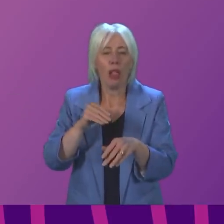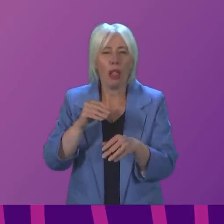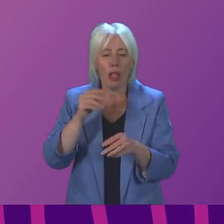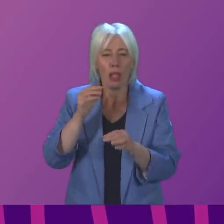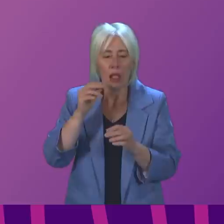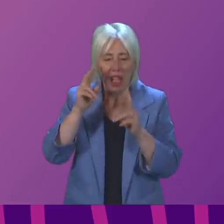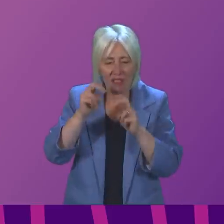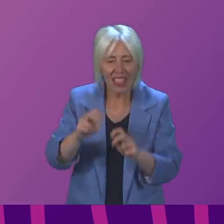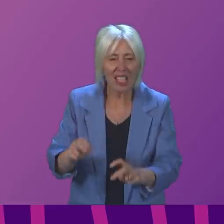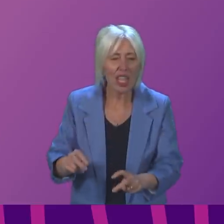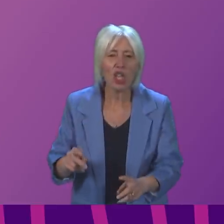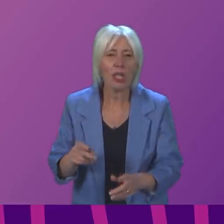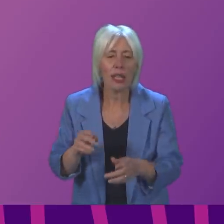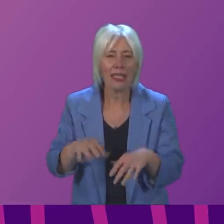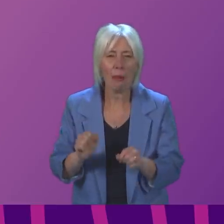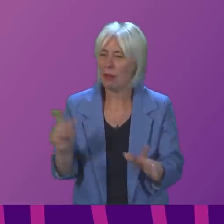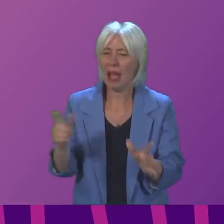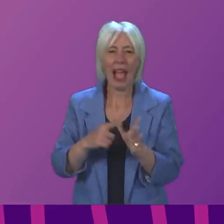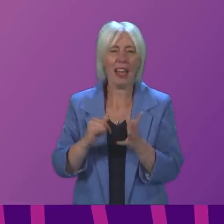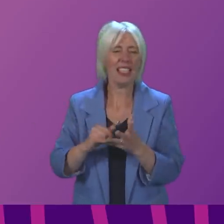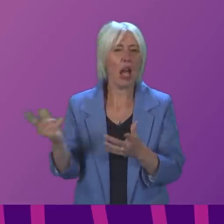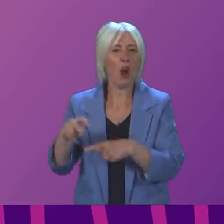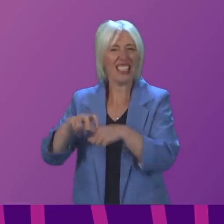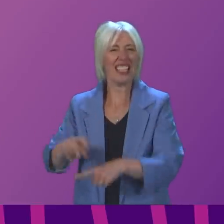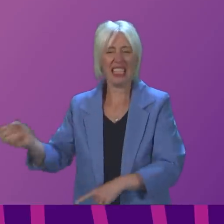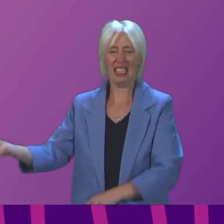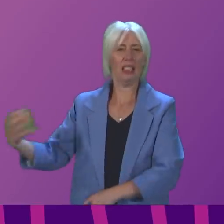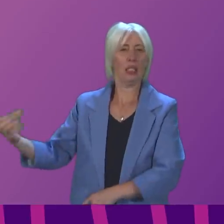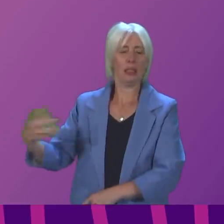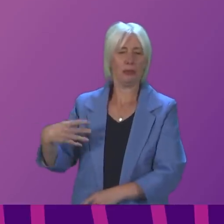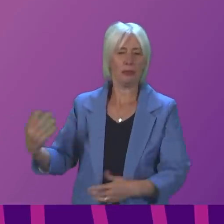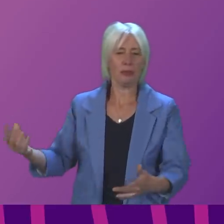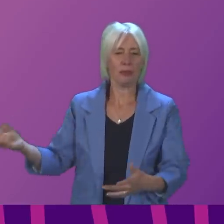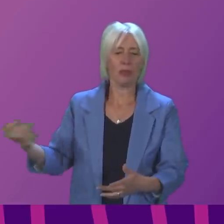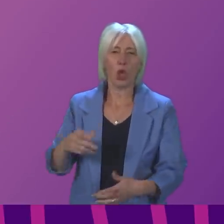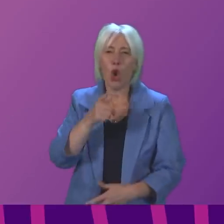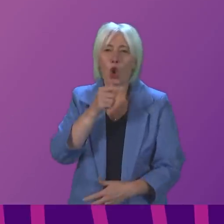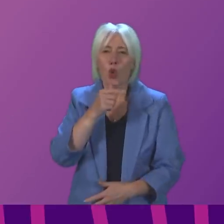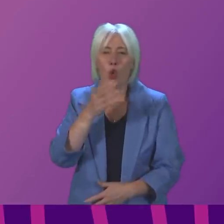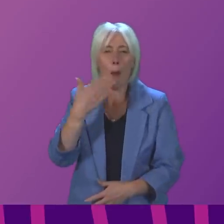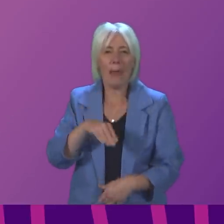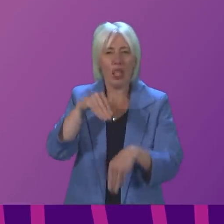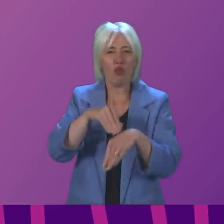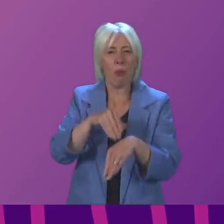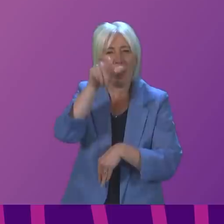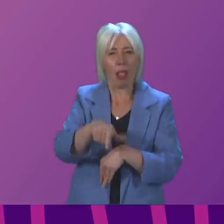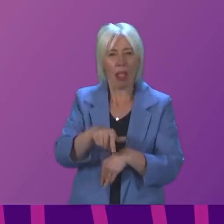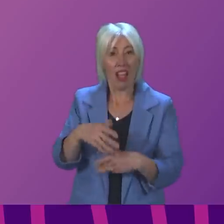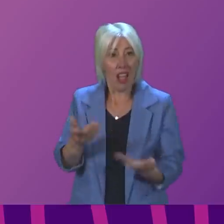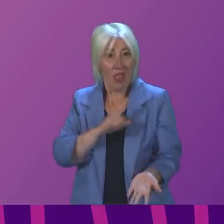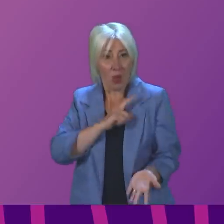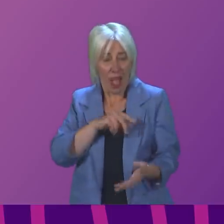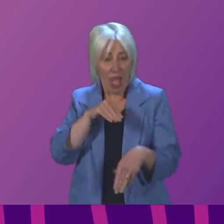Presiding officer, Anna Sarwar is from a sedentary position asking me who has behaved criminally. That is what a criminal